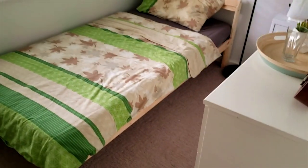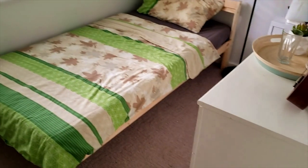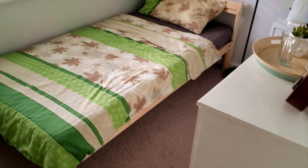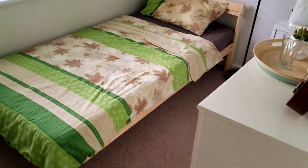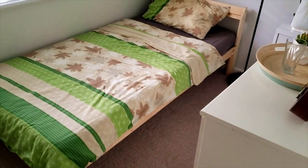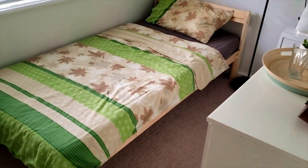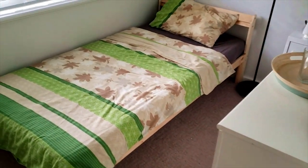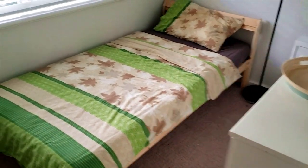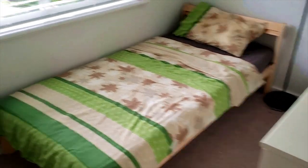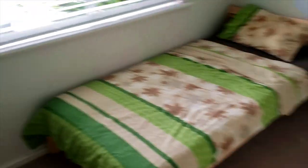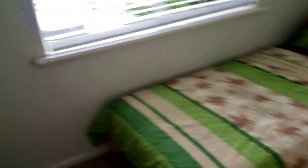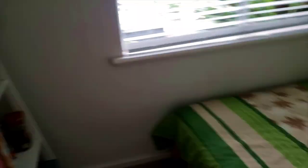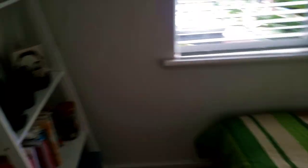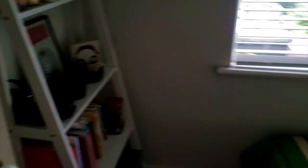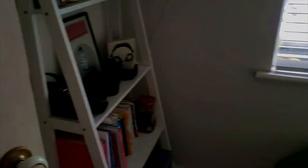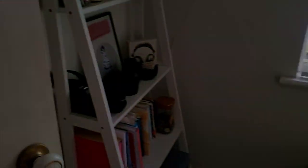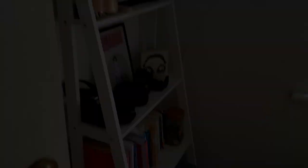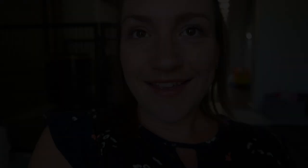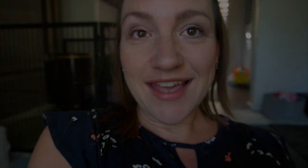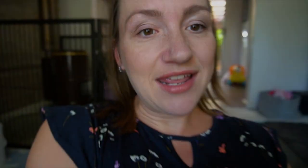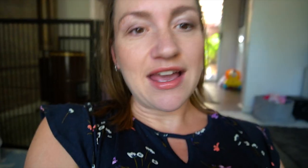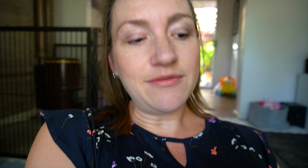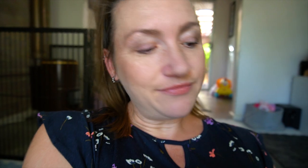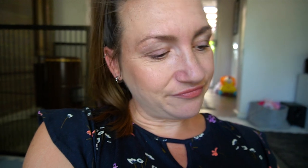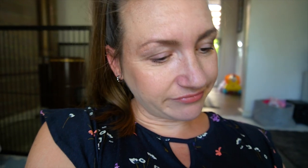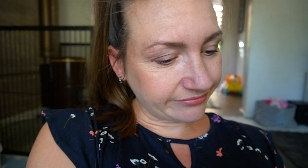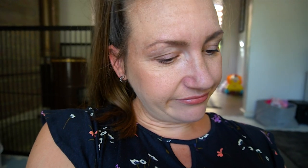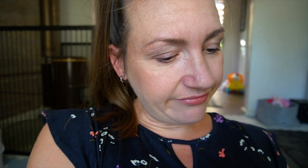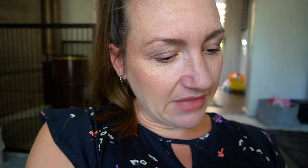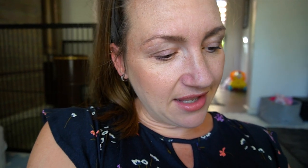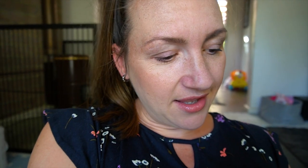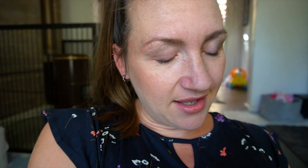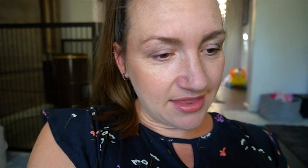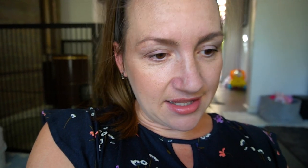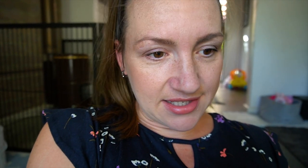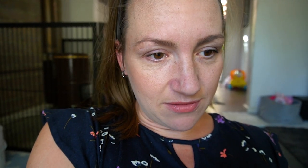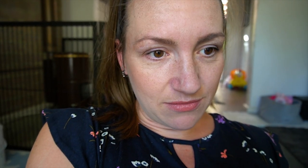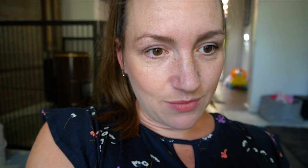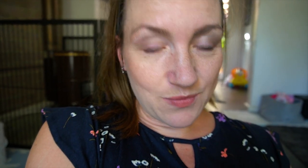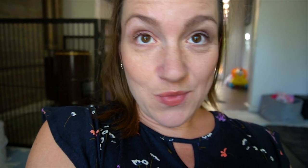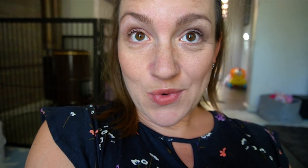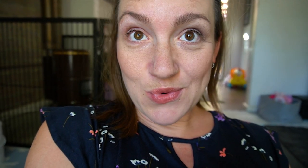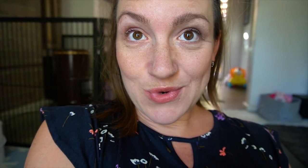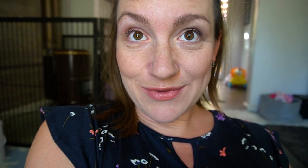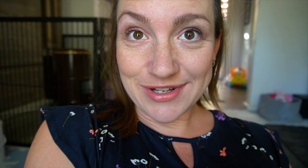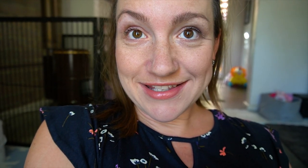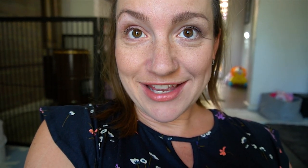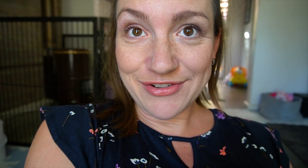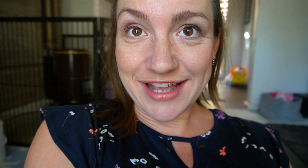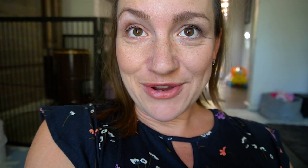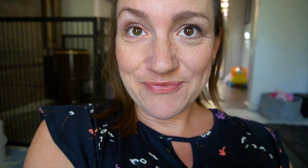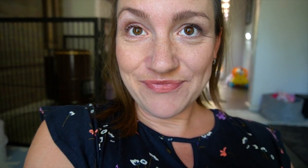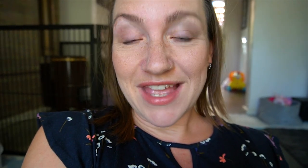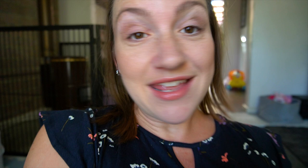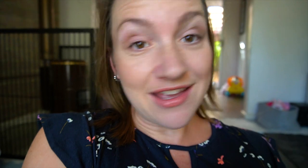She's going to be staying in here. Anyhow, that's all I've got to